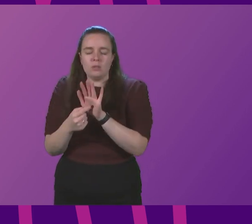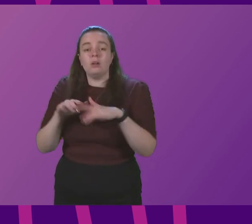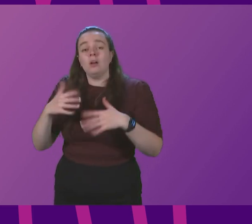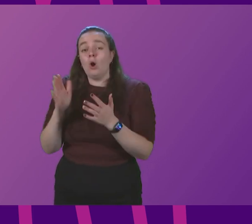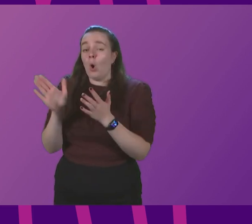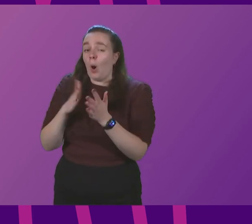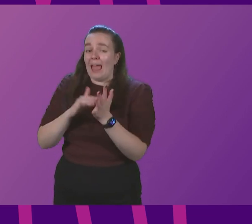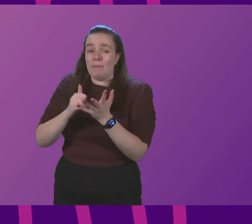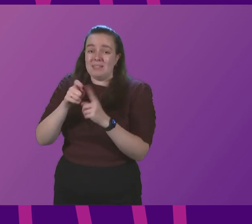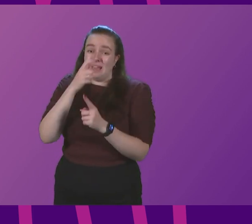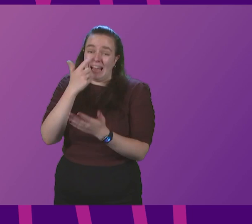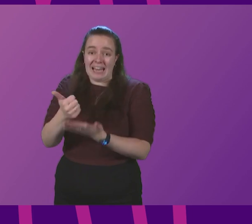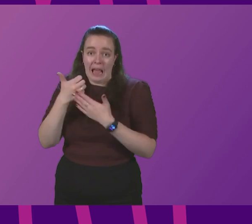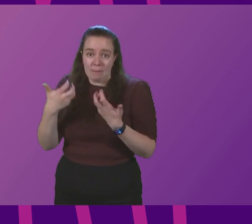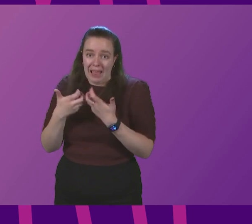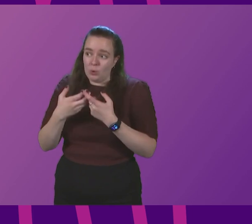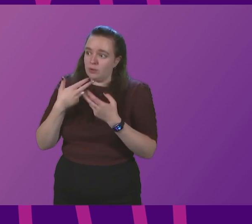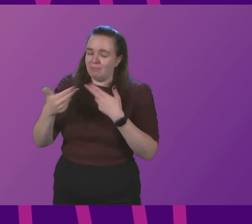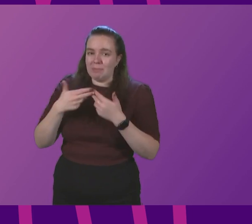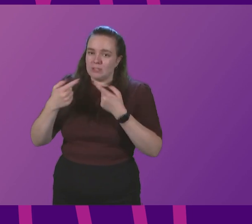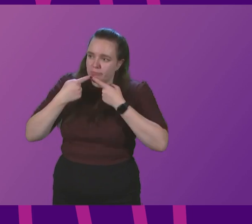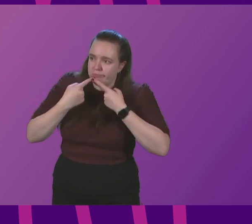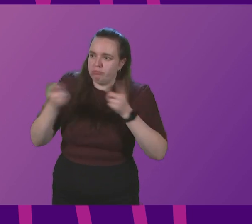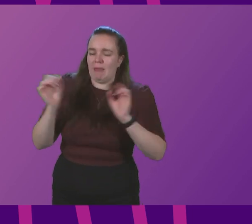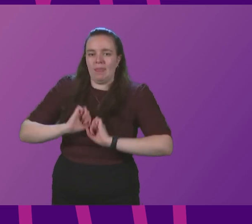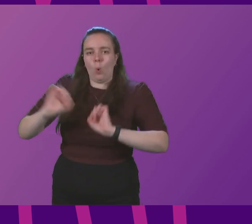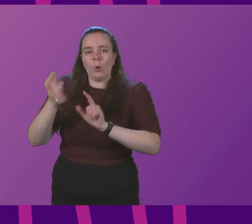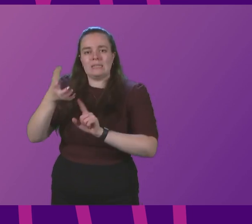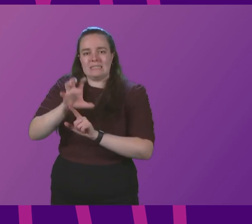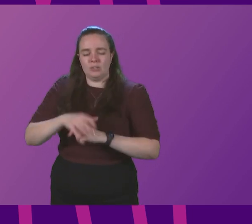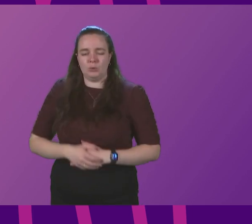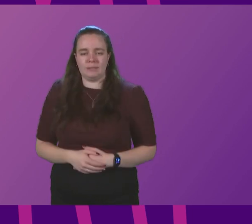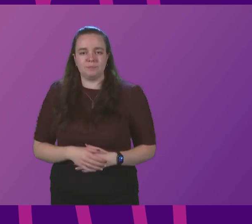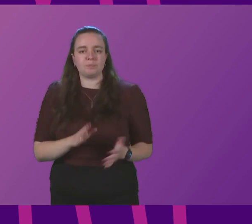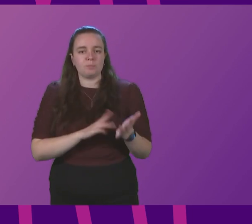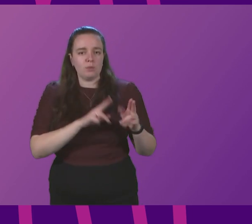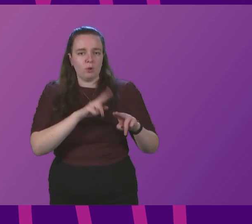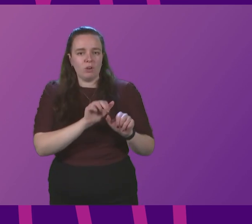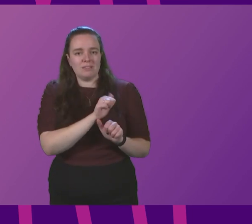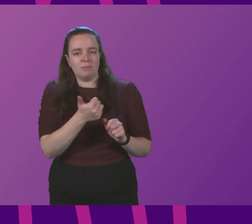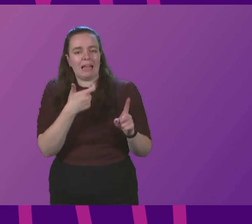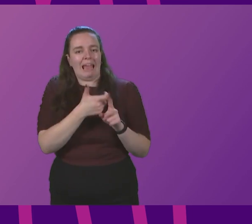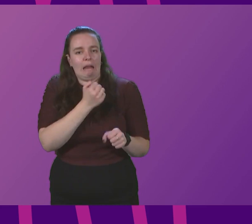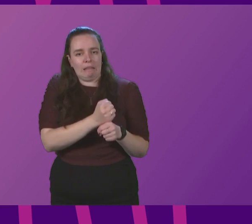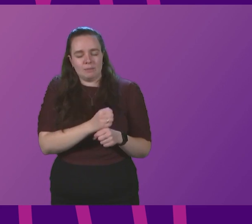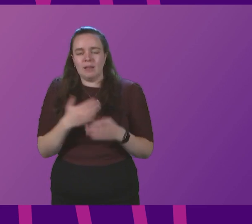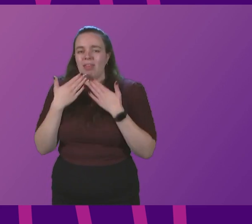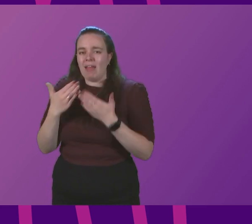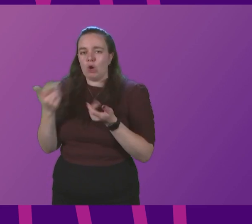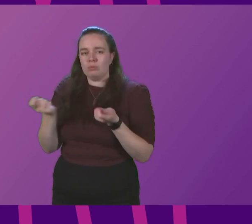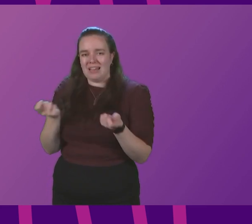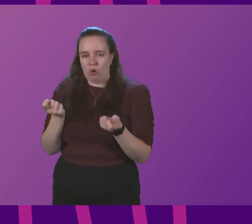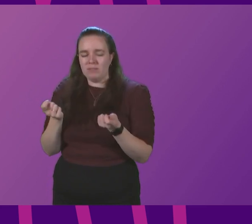MSPs can help us with that by getting these messages out in their own constituencies. Myrtle Fraser to be followed by Kenneth Gibson. Thank you, presiding officer.